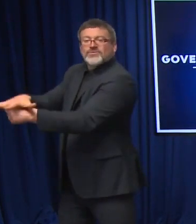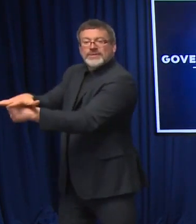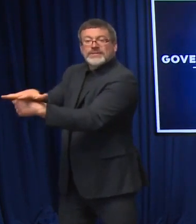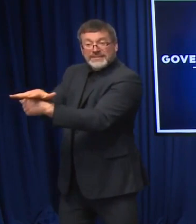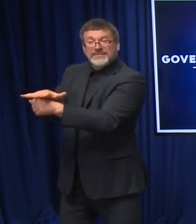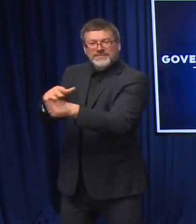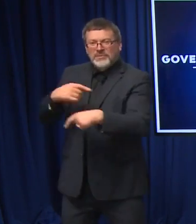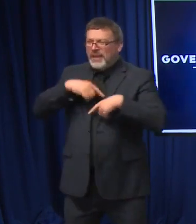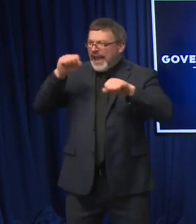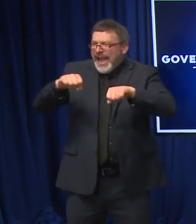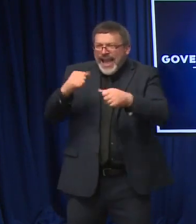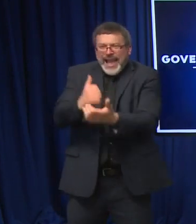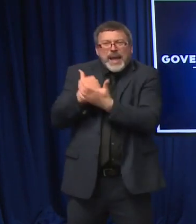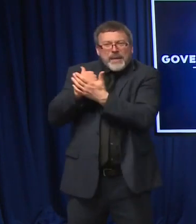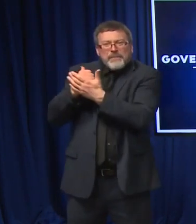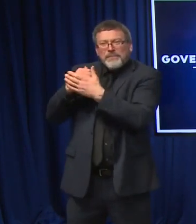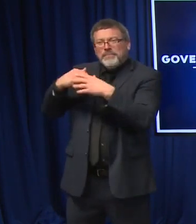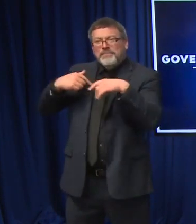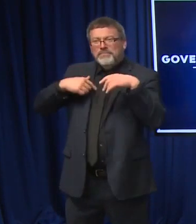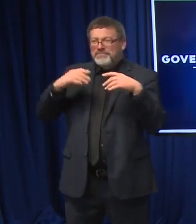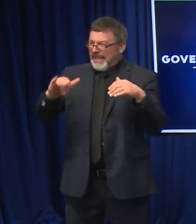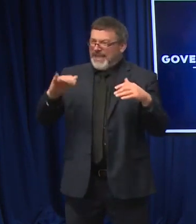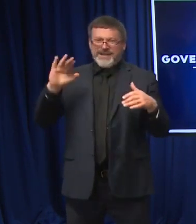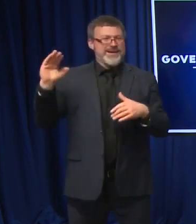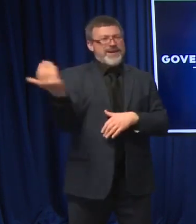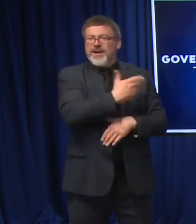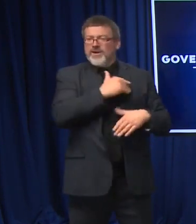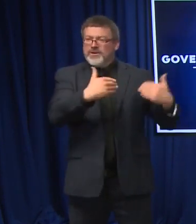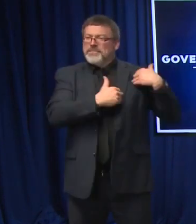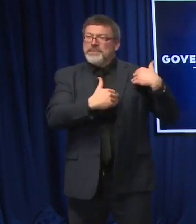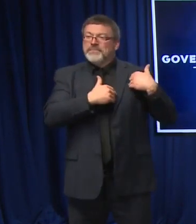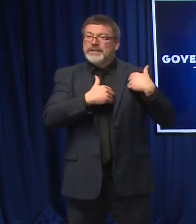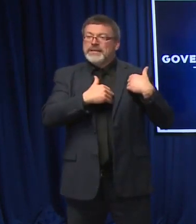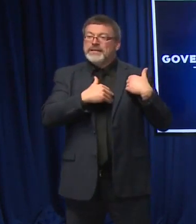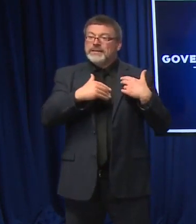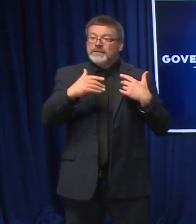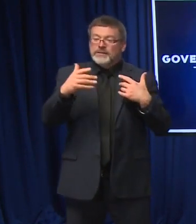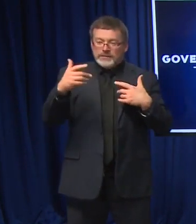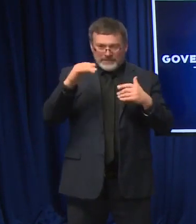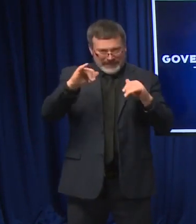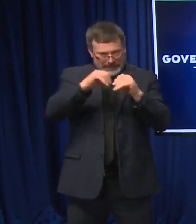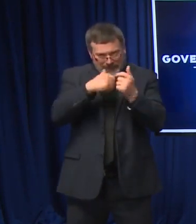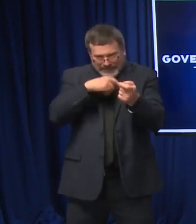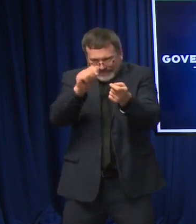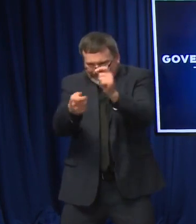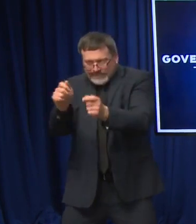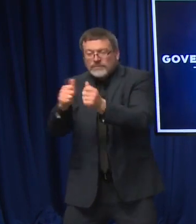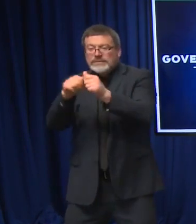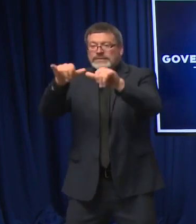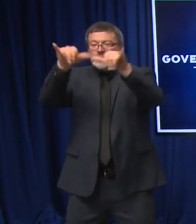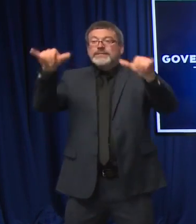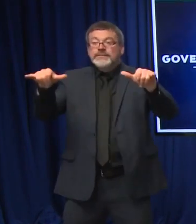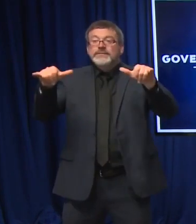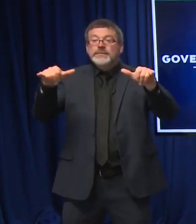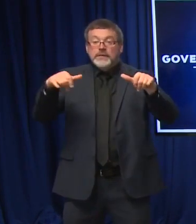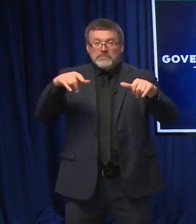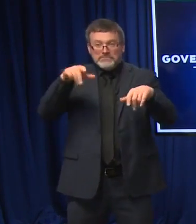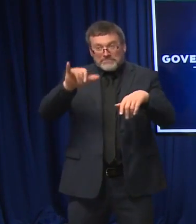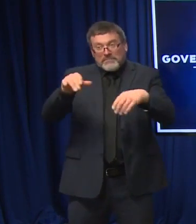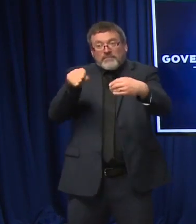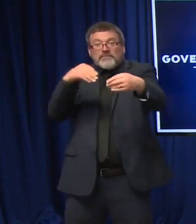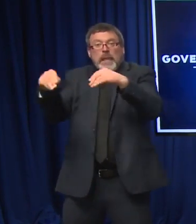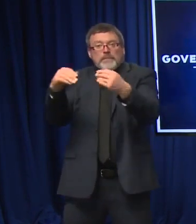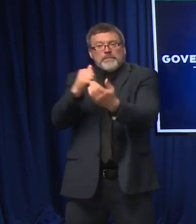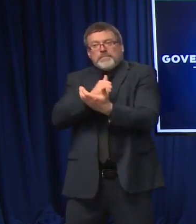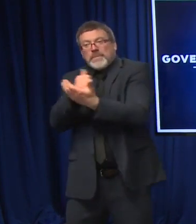it's on all of us to make sure that when the need arises that the system is there for them. We're providing a lot of flexibility here so that they can flex